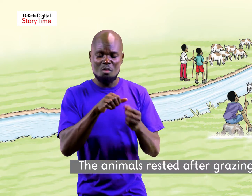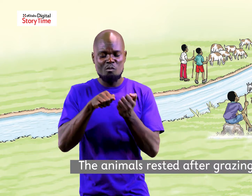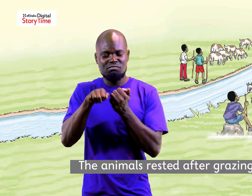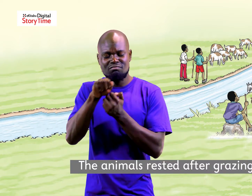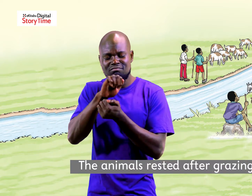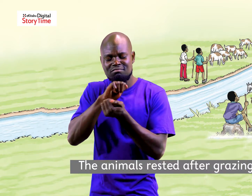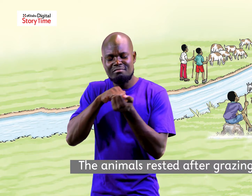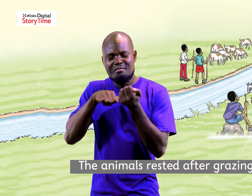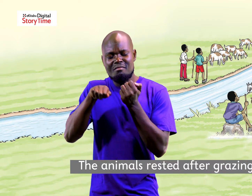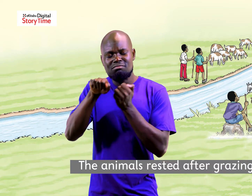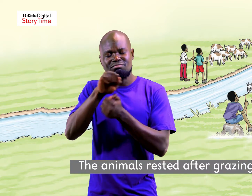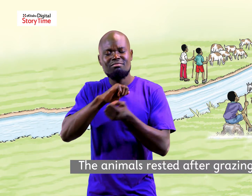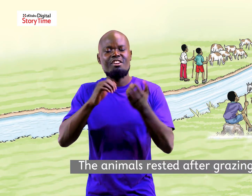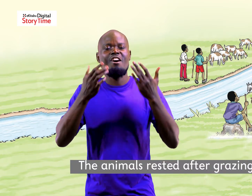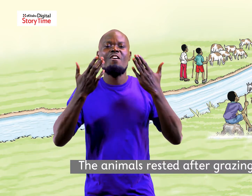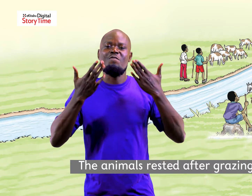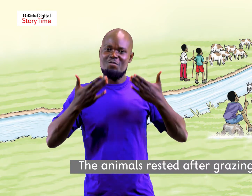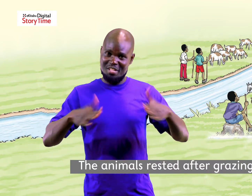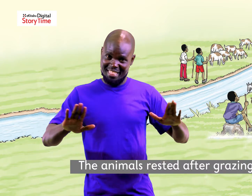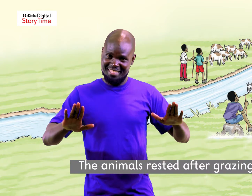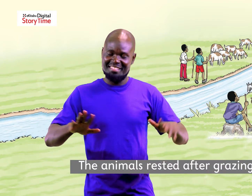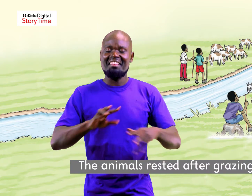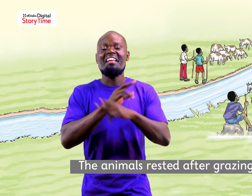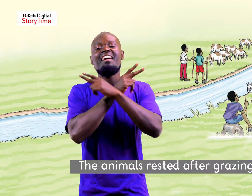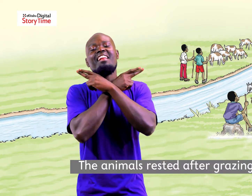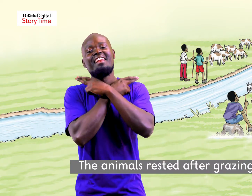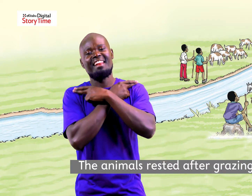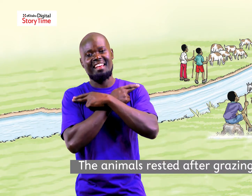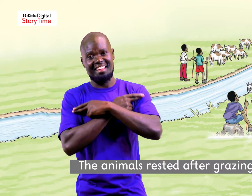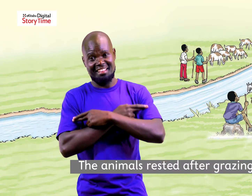the animals rested after grazing